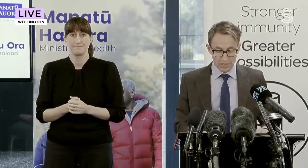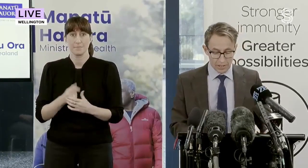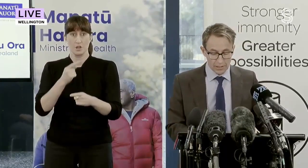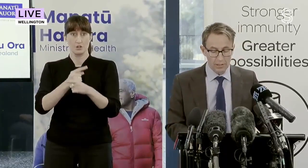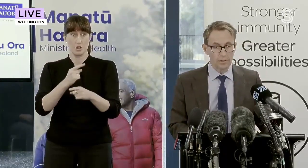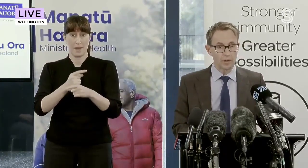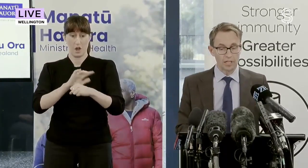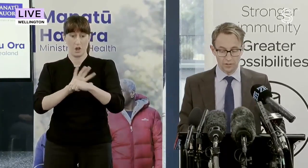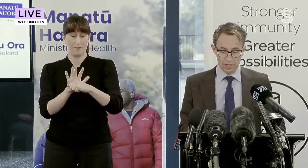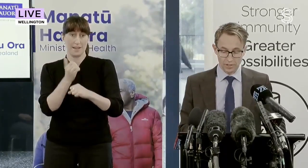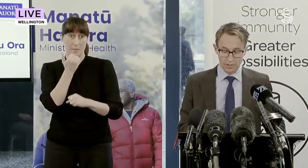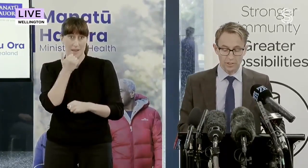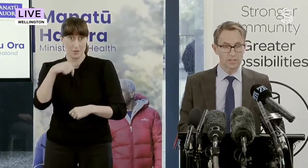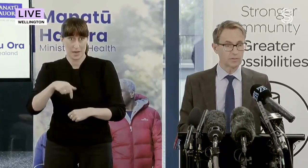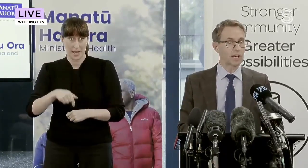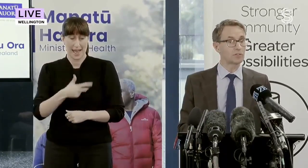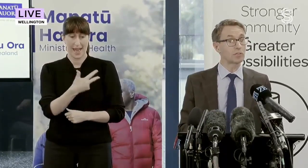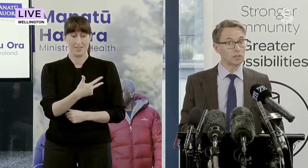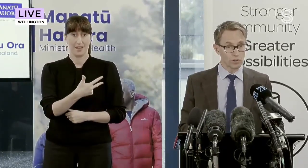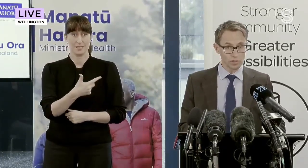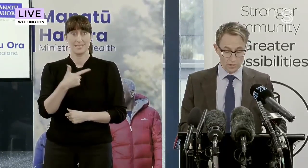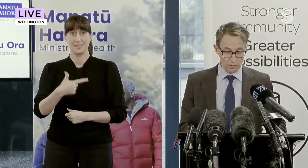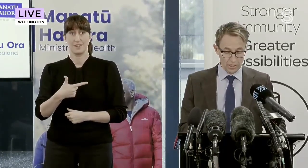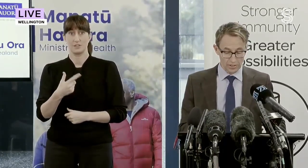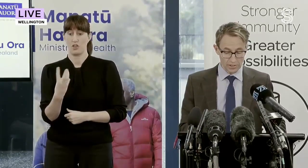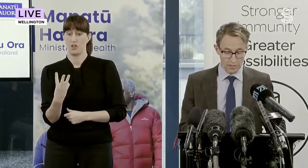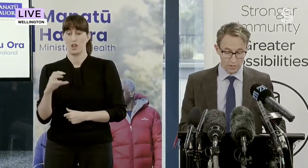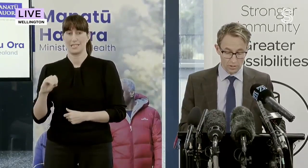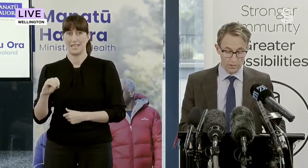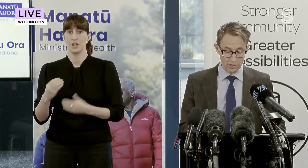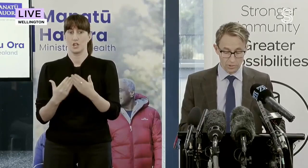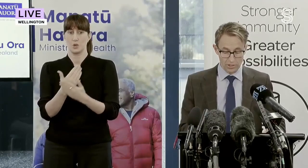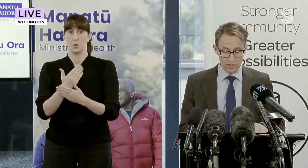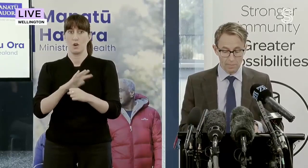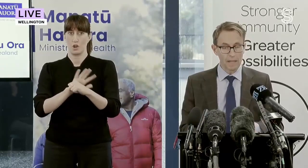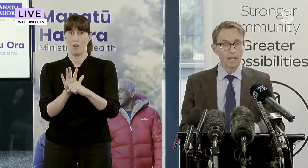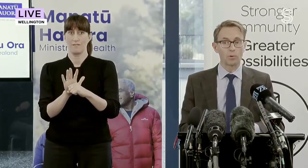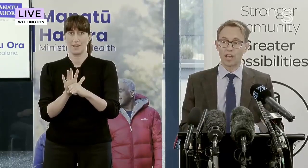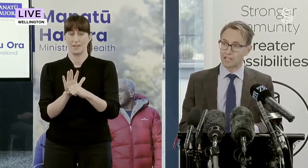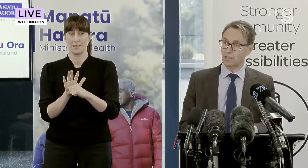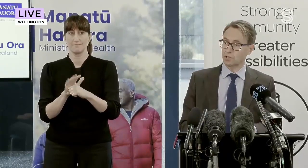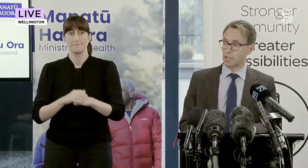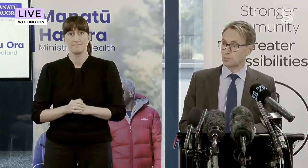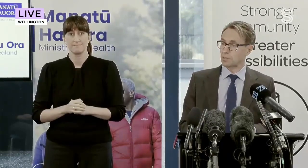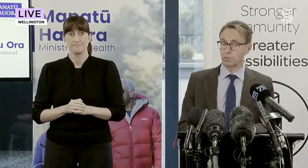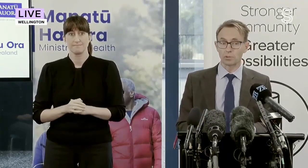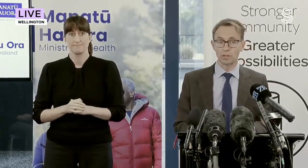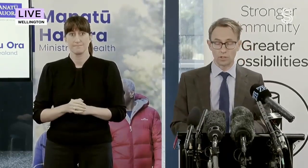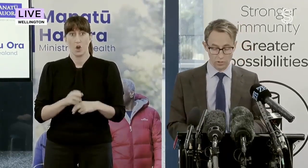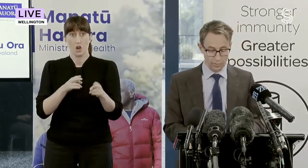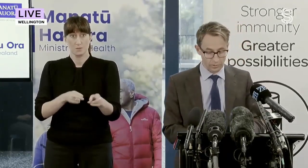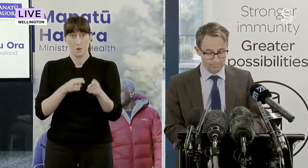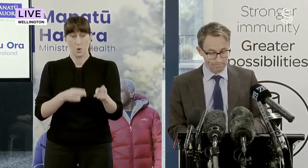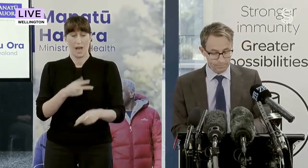numbers today, there are 8,730 new cases in the community, with 808 people